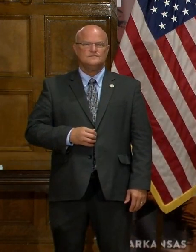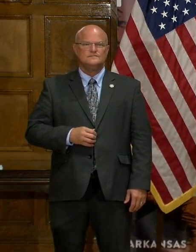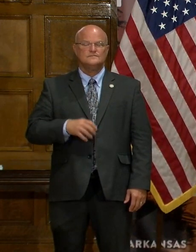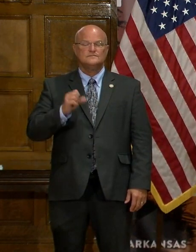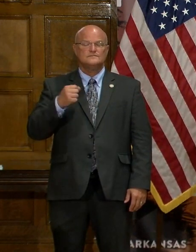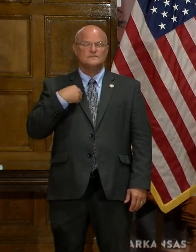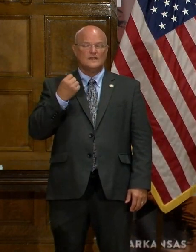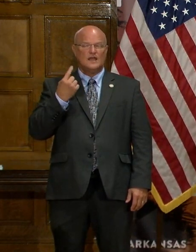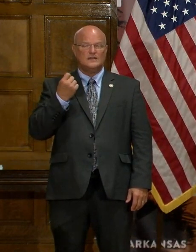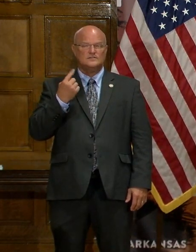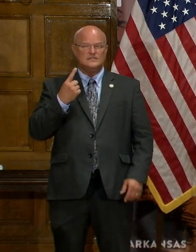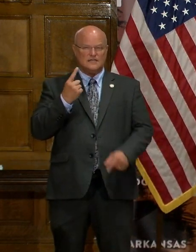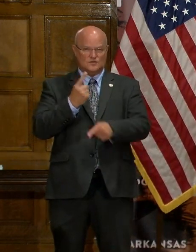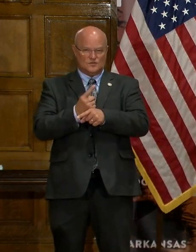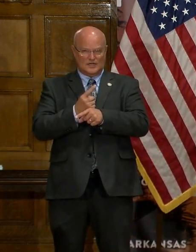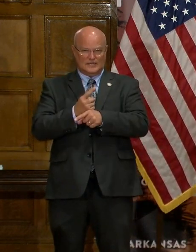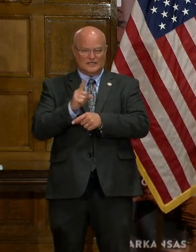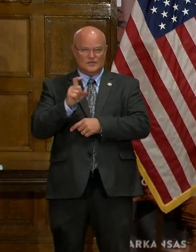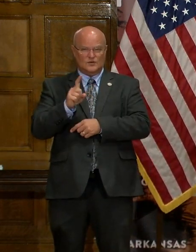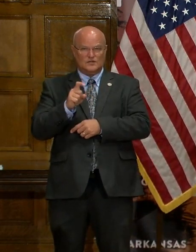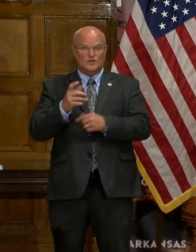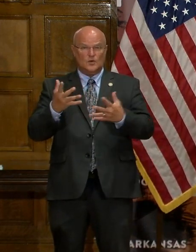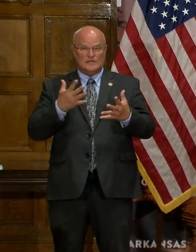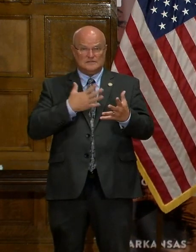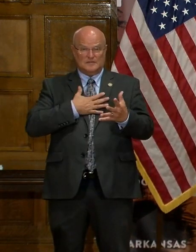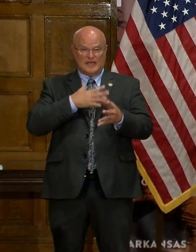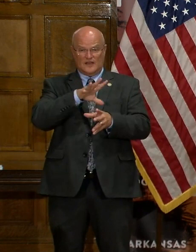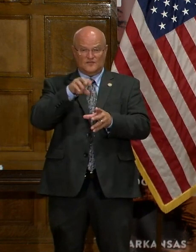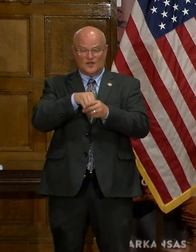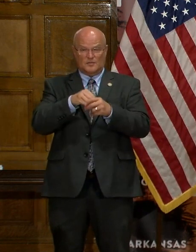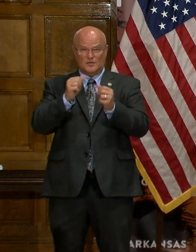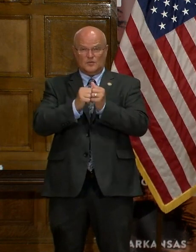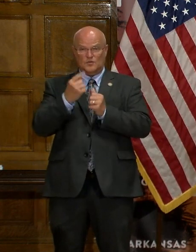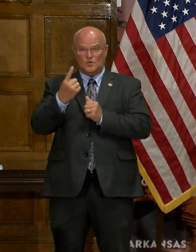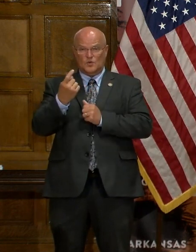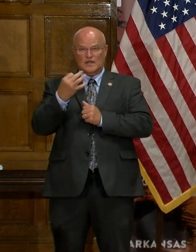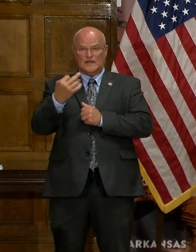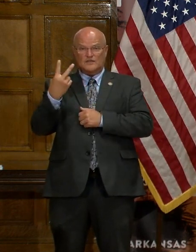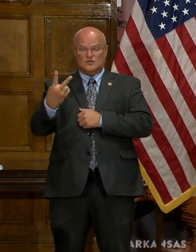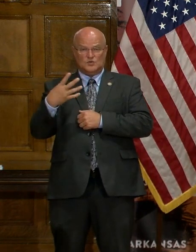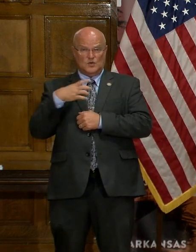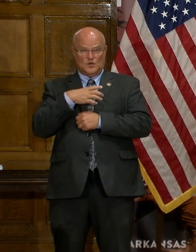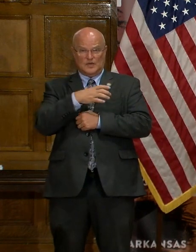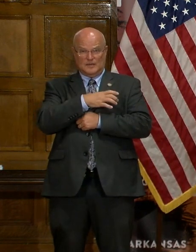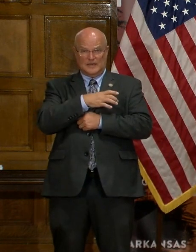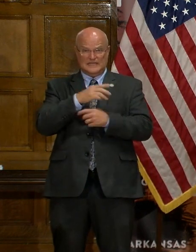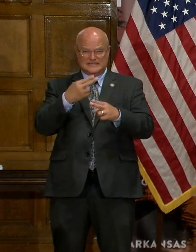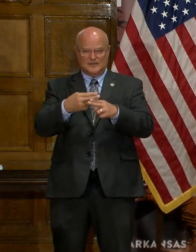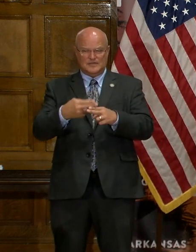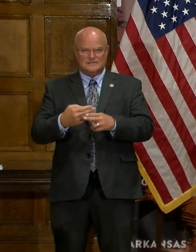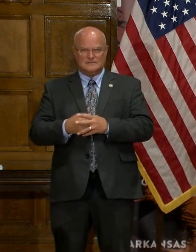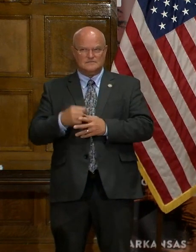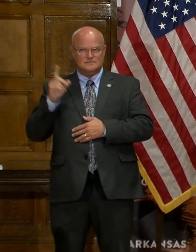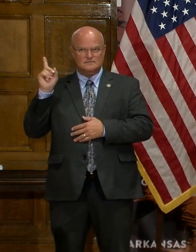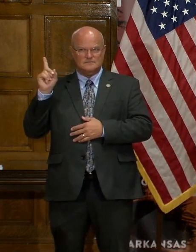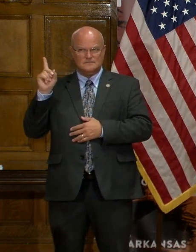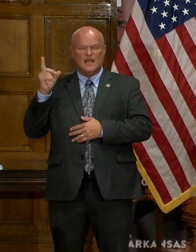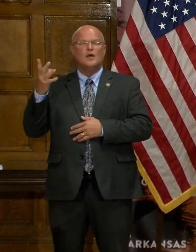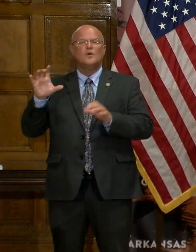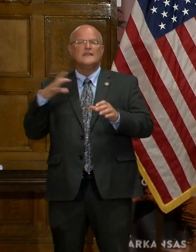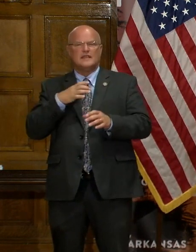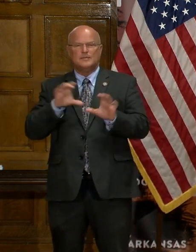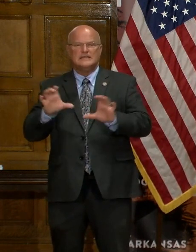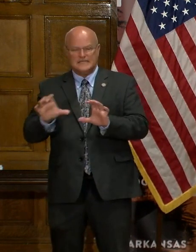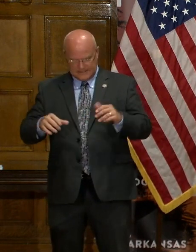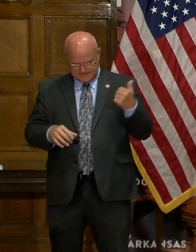So if I understand the question correctly, it is what is my involvement with one of the two committees that I mentioned. And what the committee does.